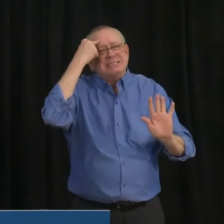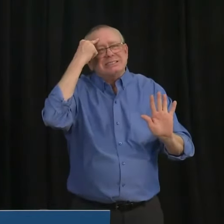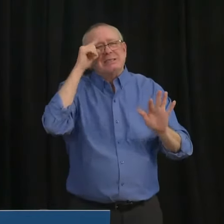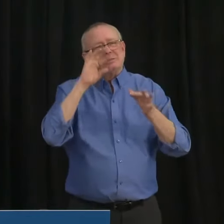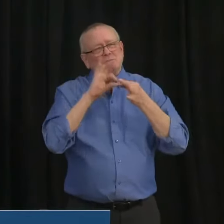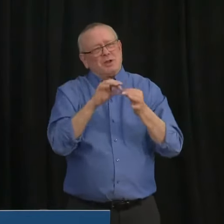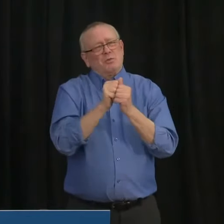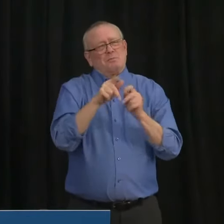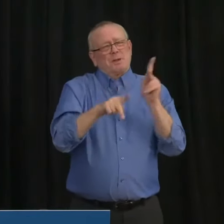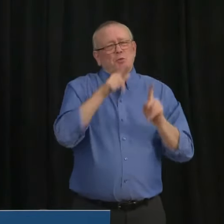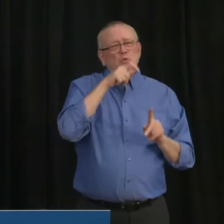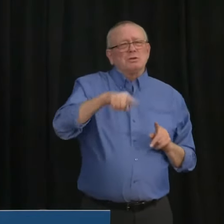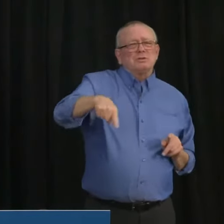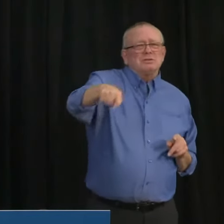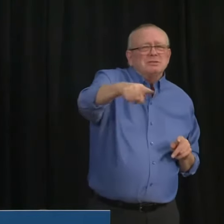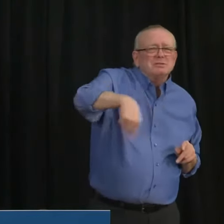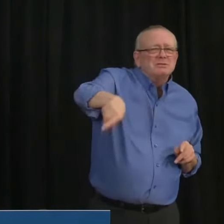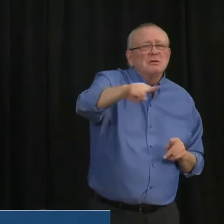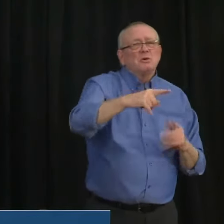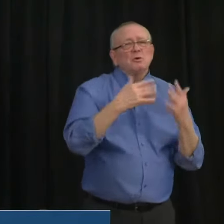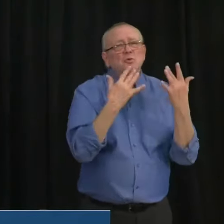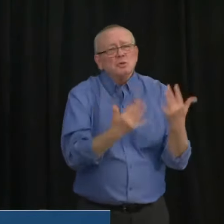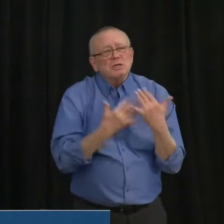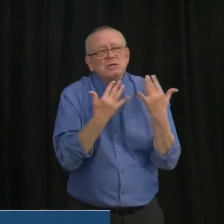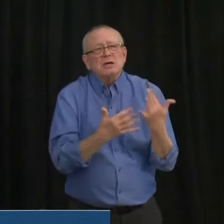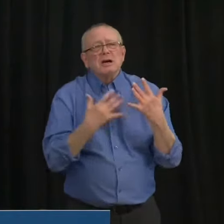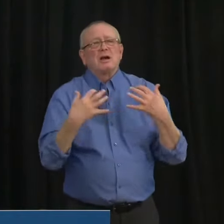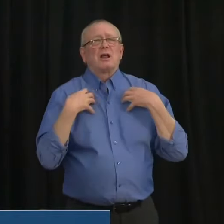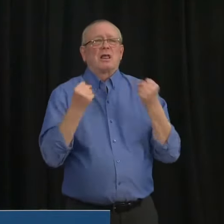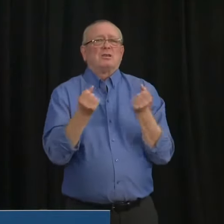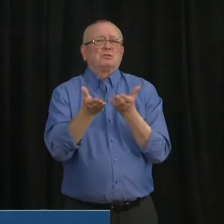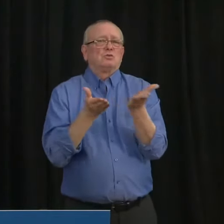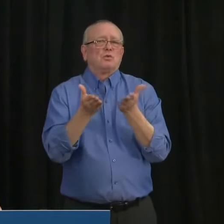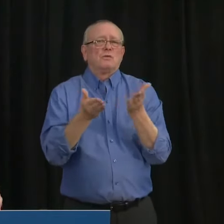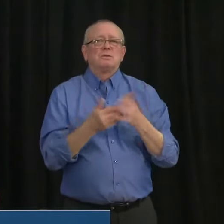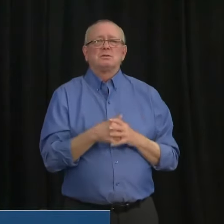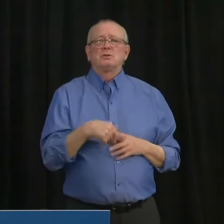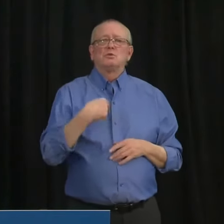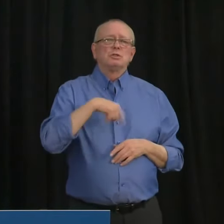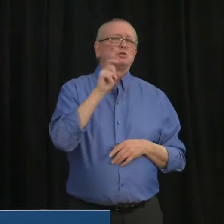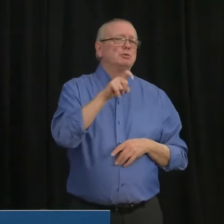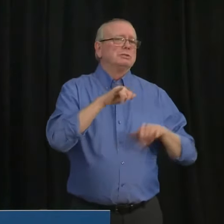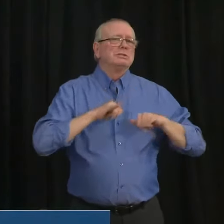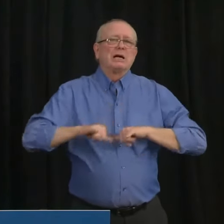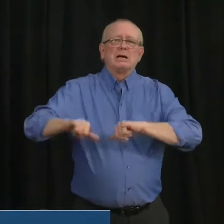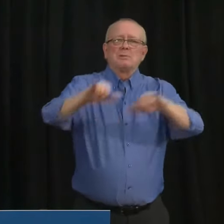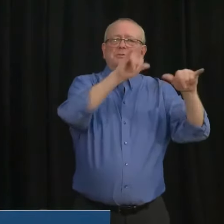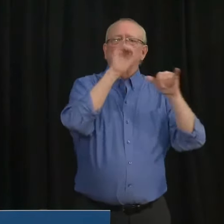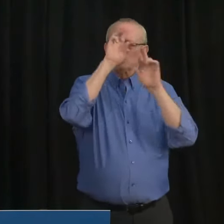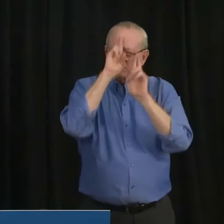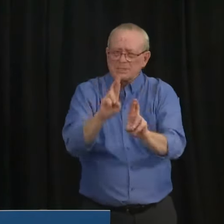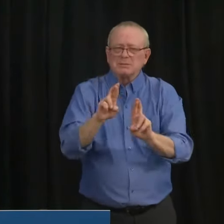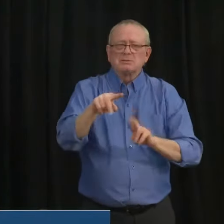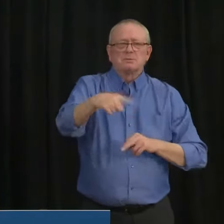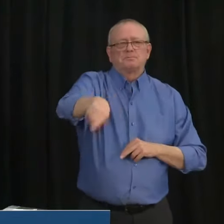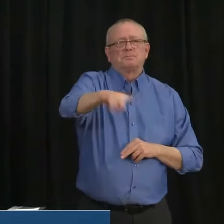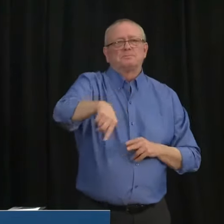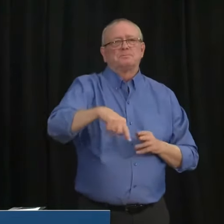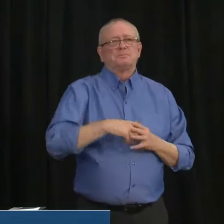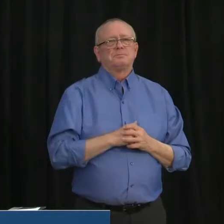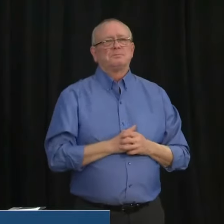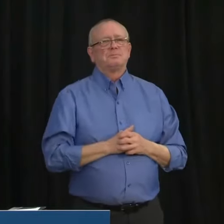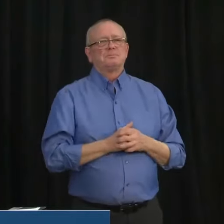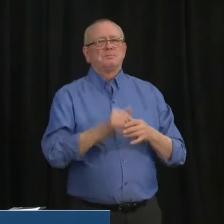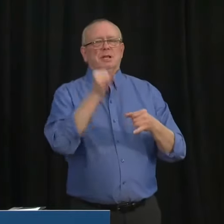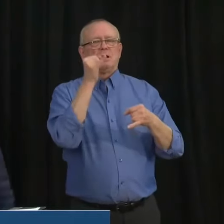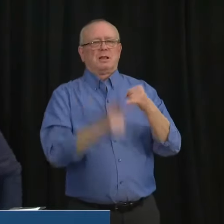who need that health care. That surely should be our common social goal right now. Operator, can you please put through the last caller?